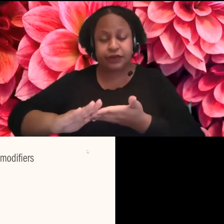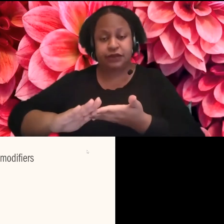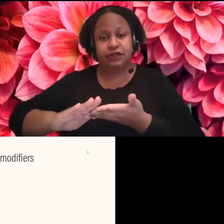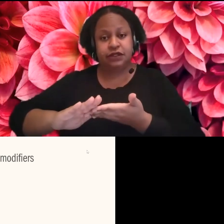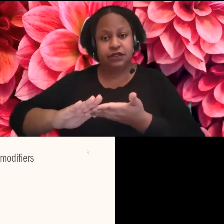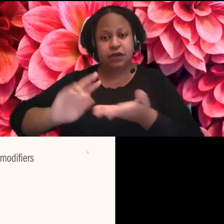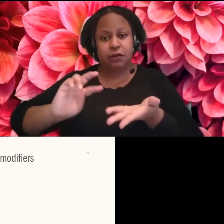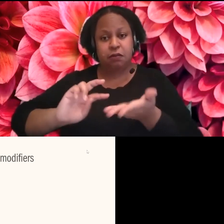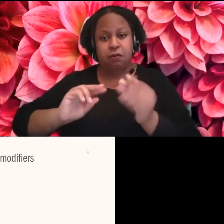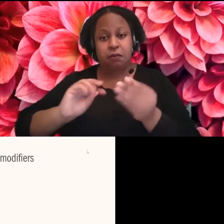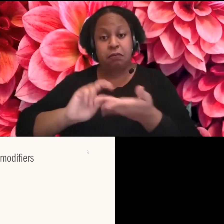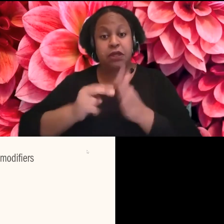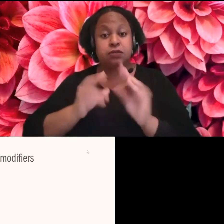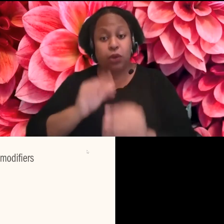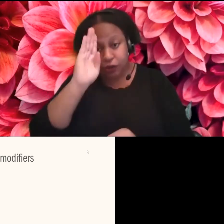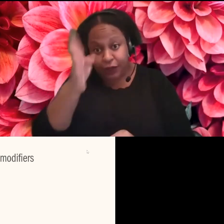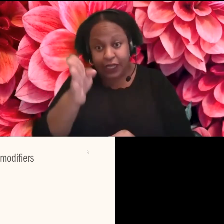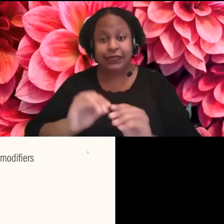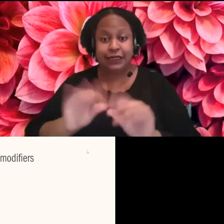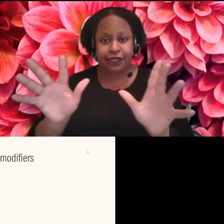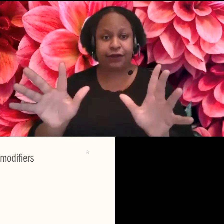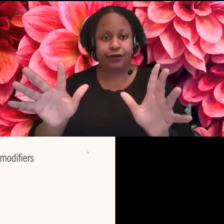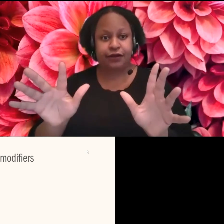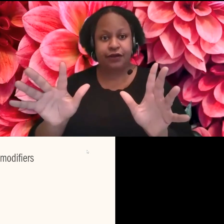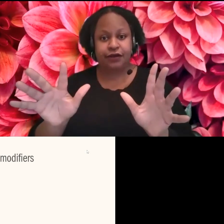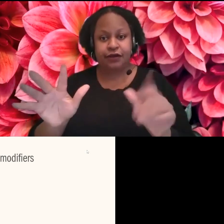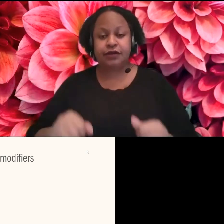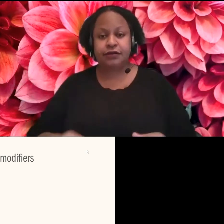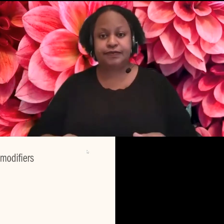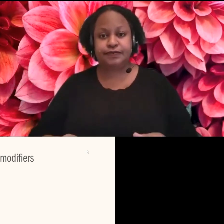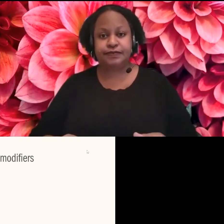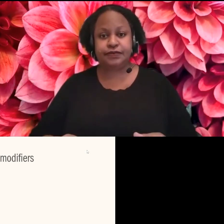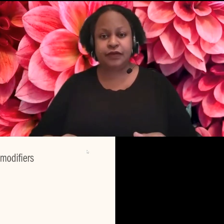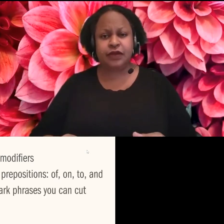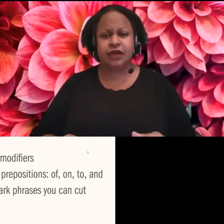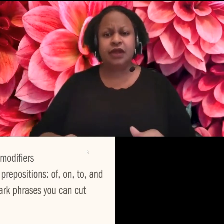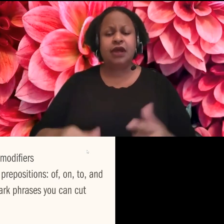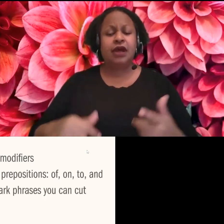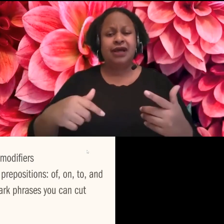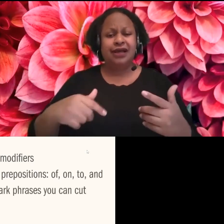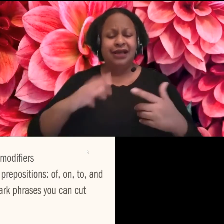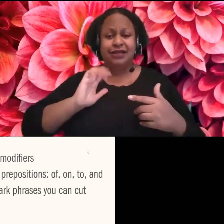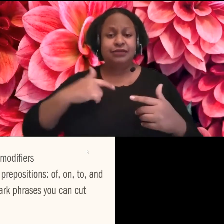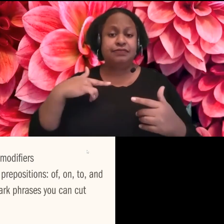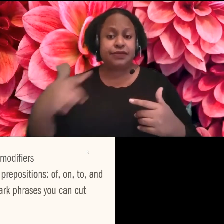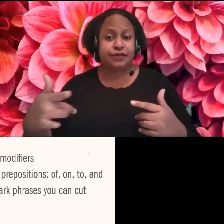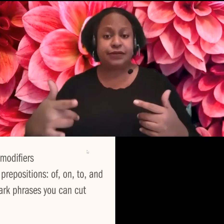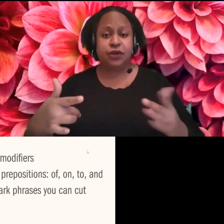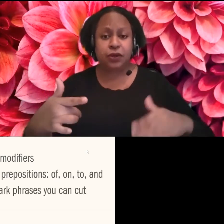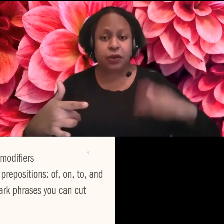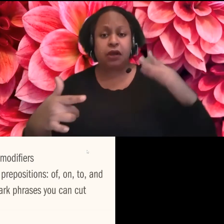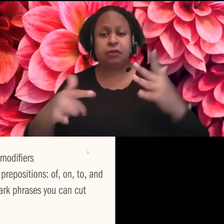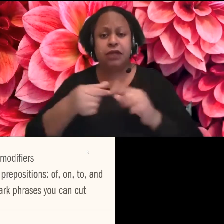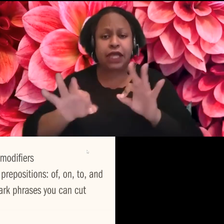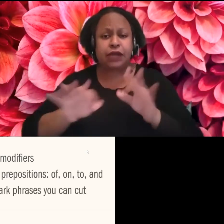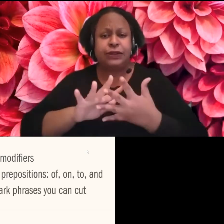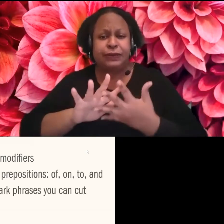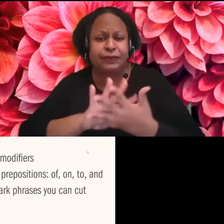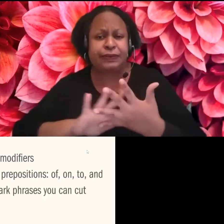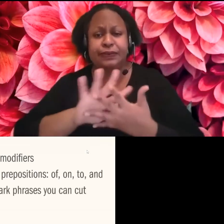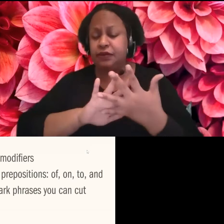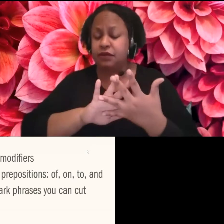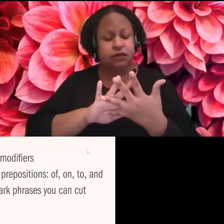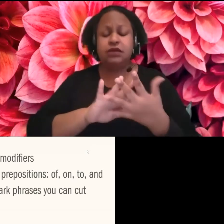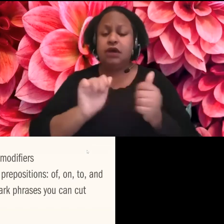and we should stop hedging our language and say what we mean. Um, so check your prepositions